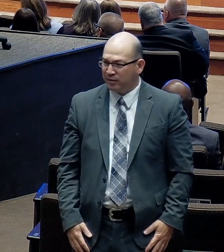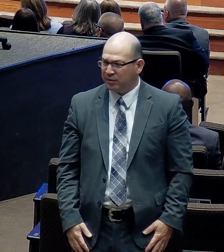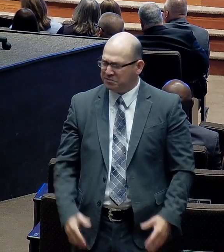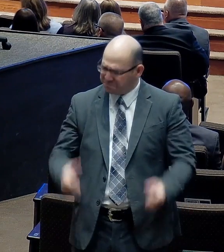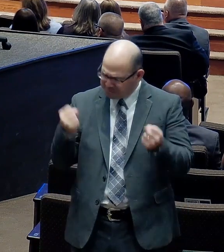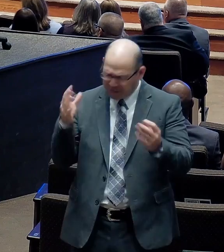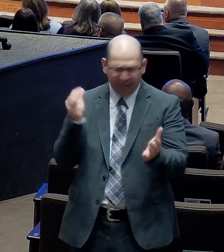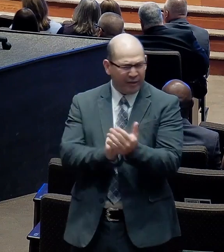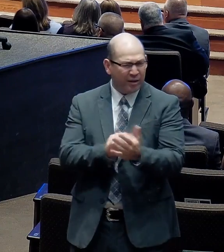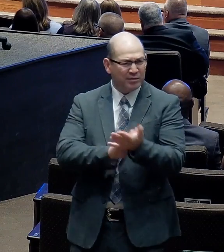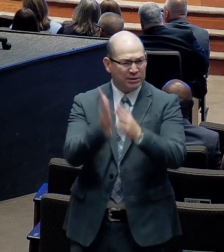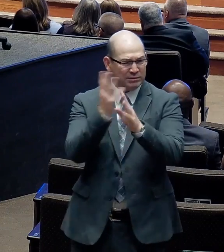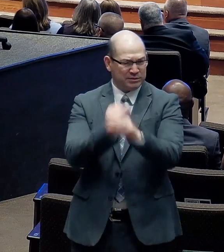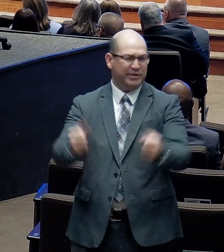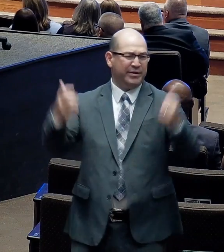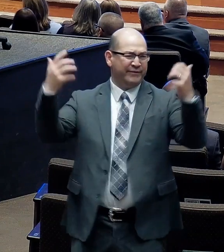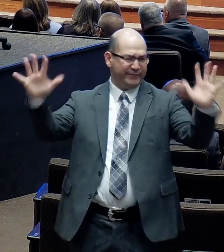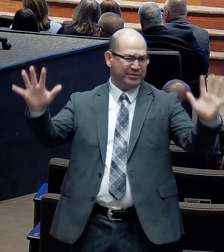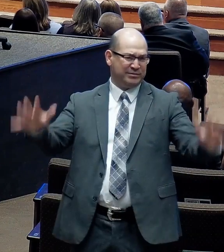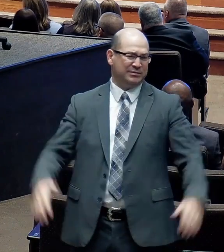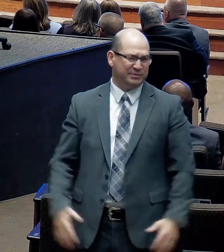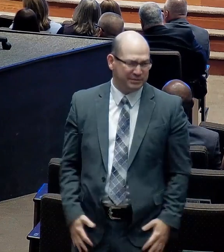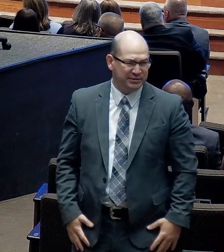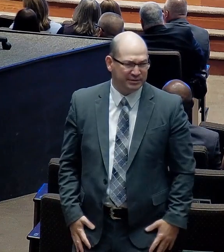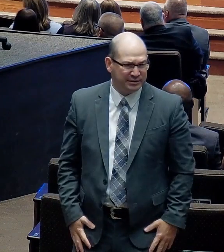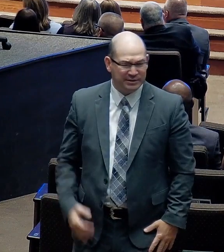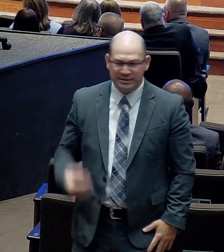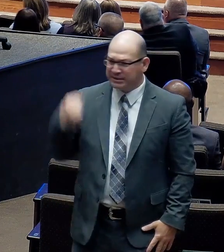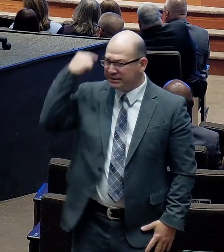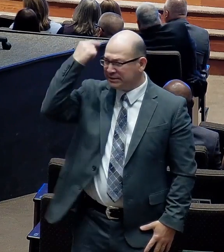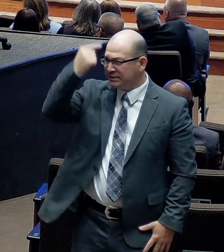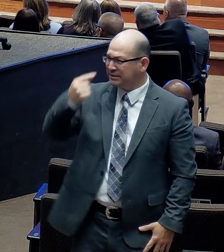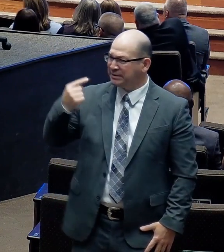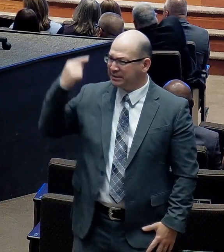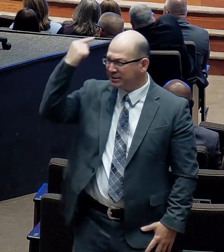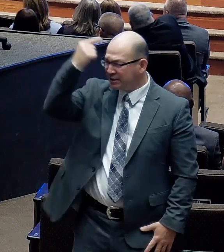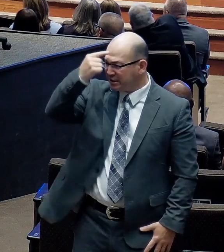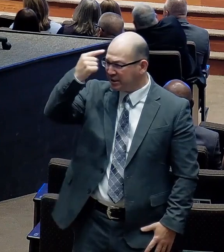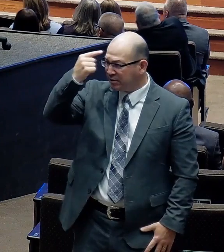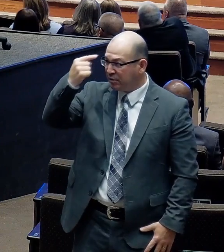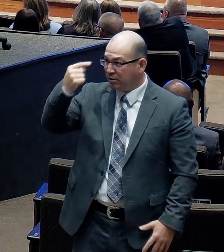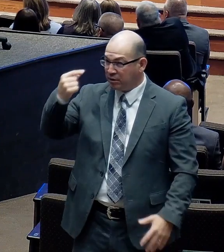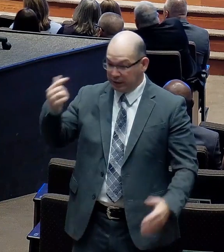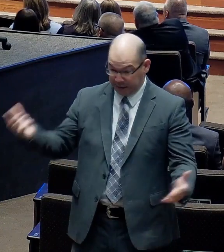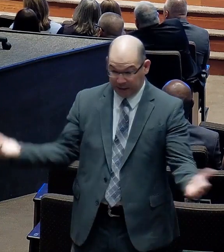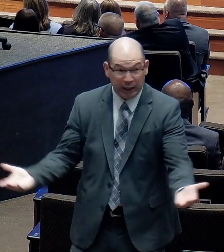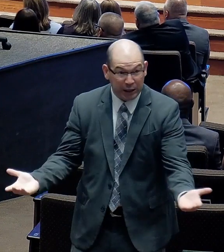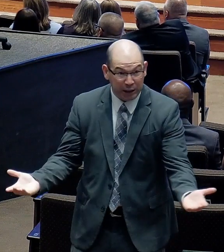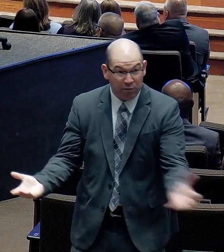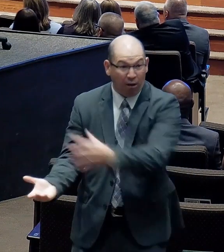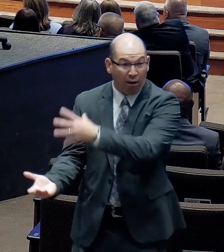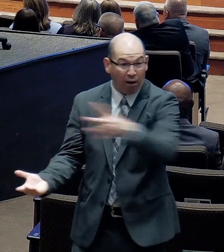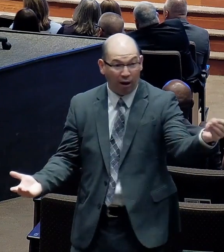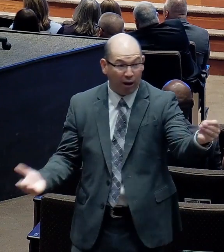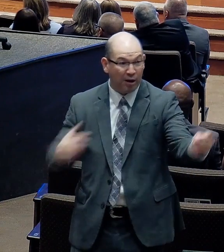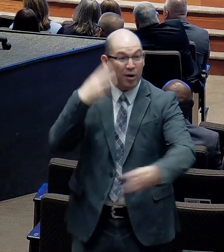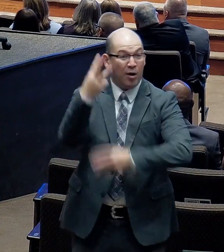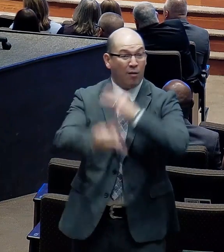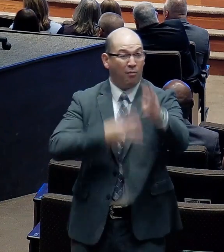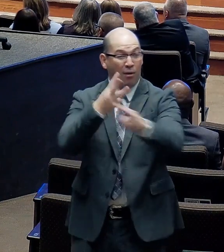Think about it. All around the world. Not. Not just here. In the Antelope Valley. But all over America. All around the